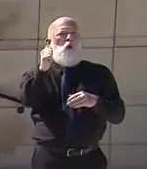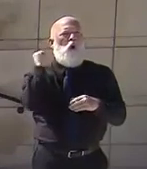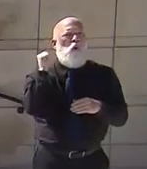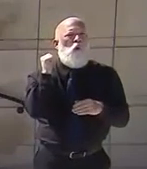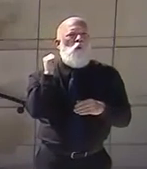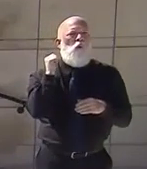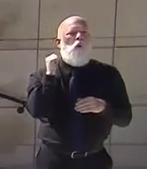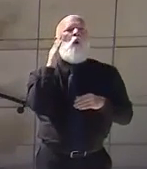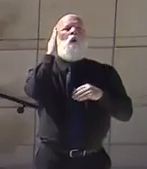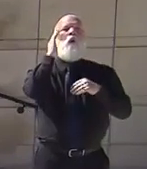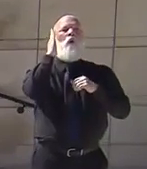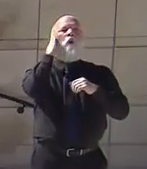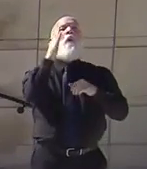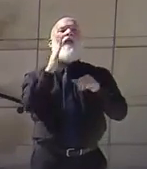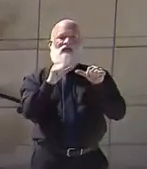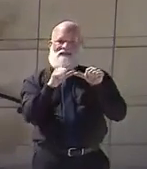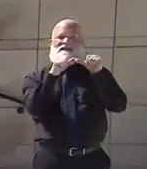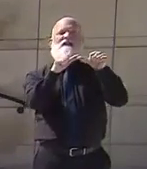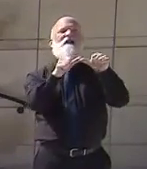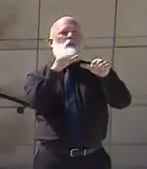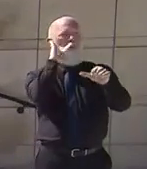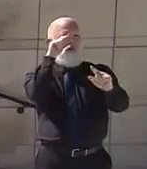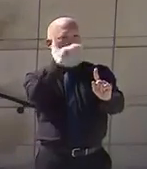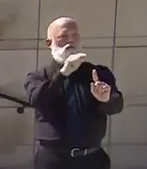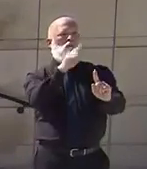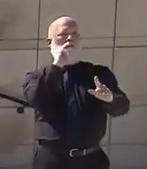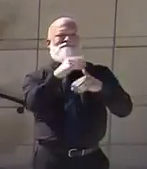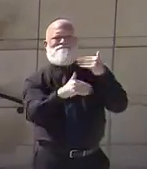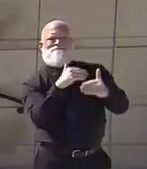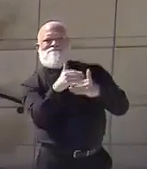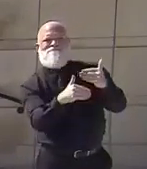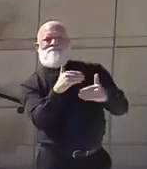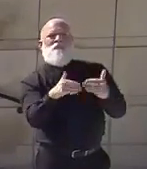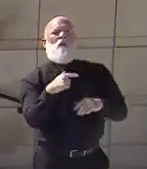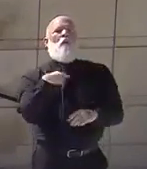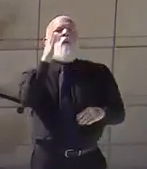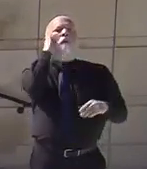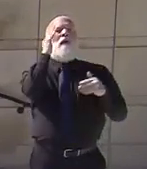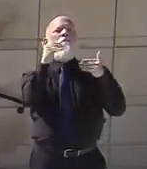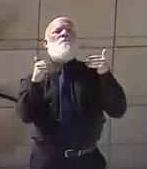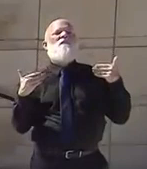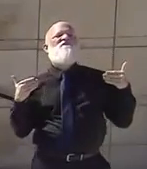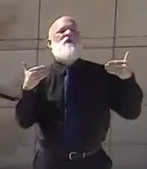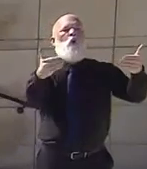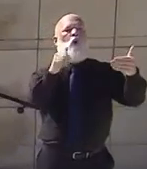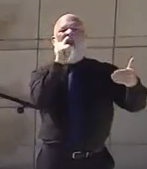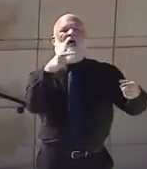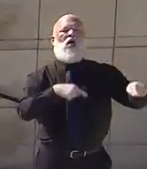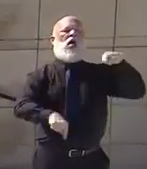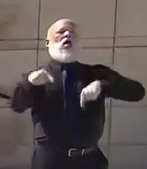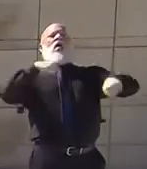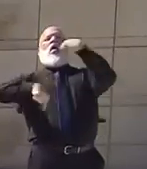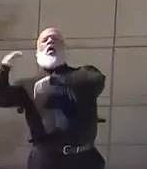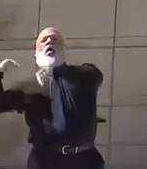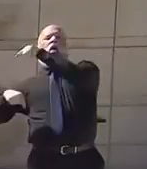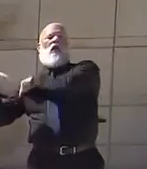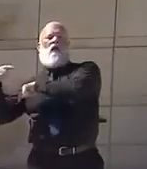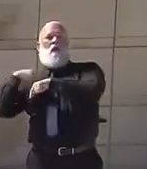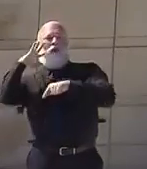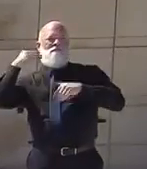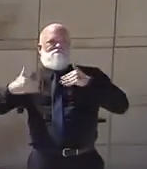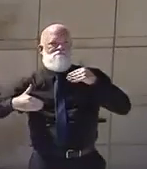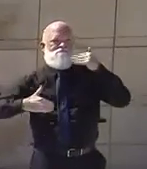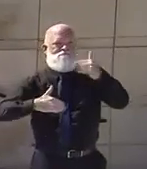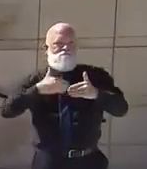is a small step forward and should be treated as such. The shelter-in-place order is still active and will